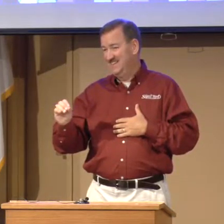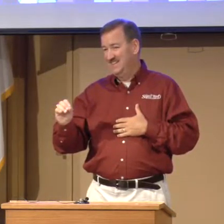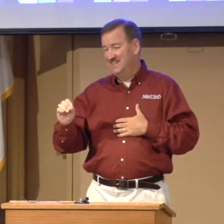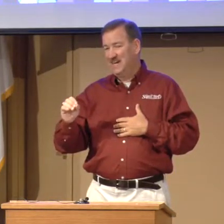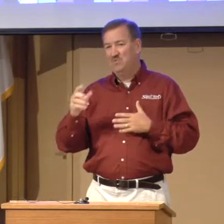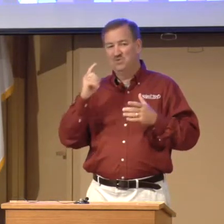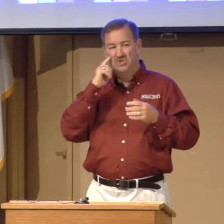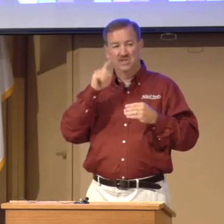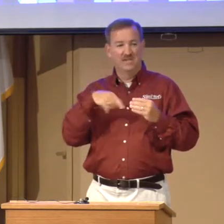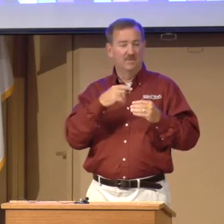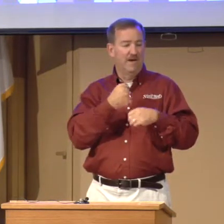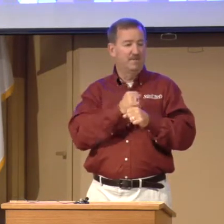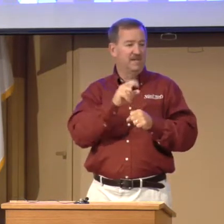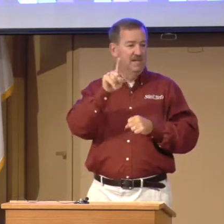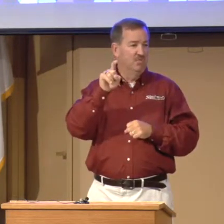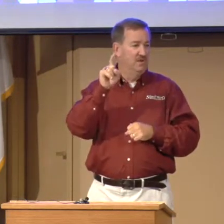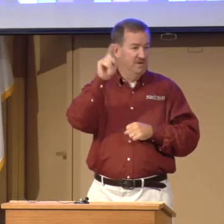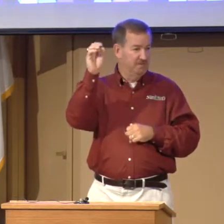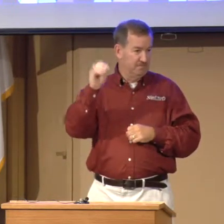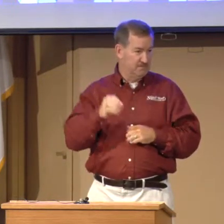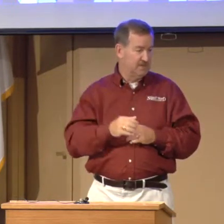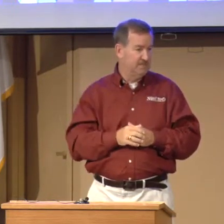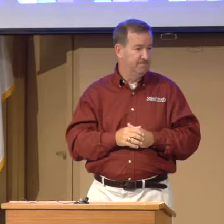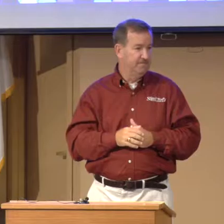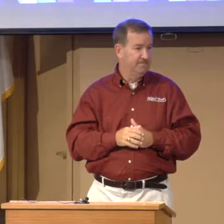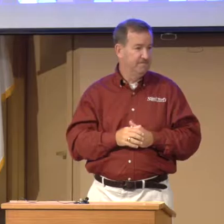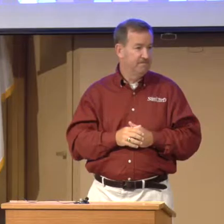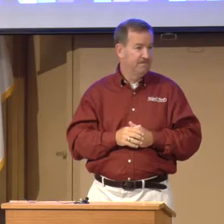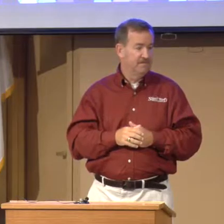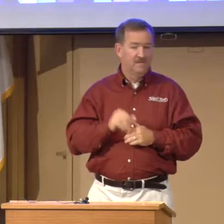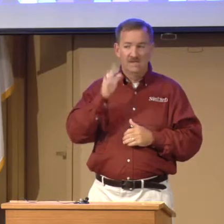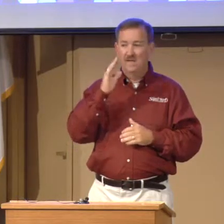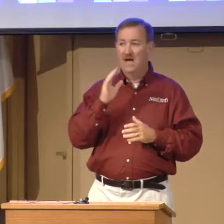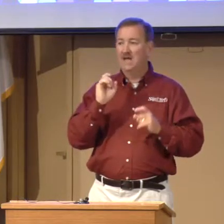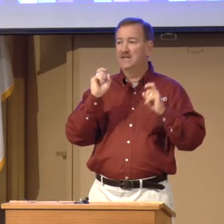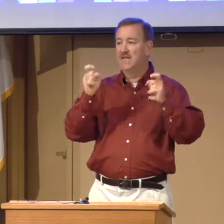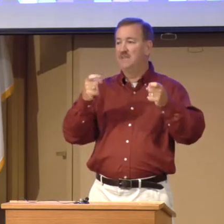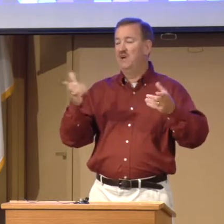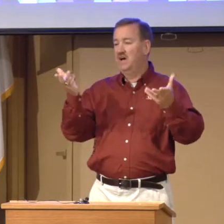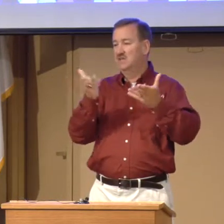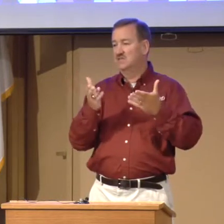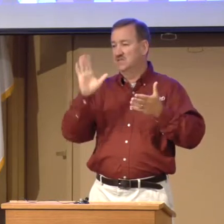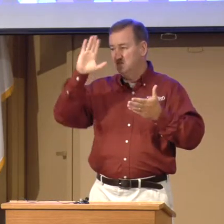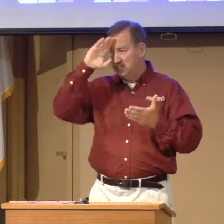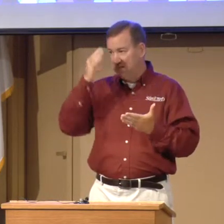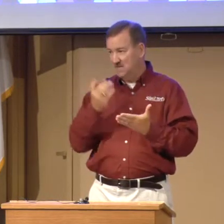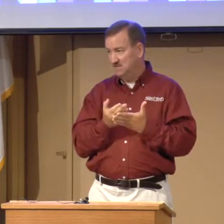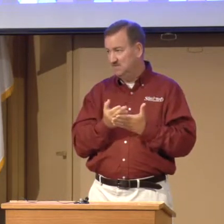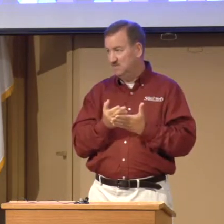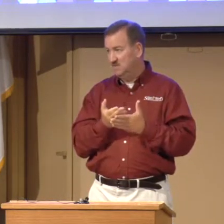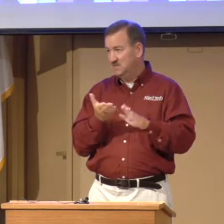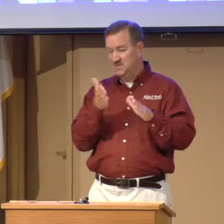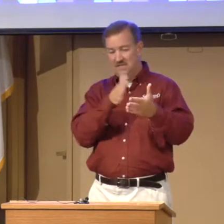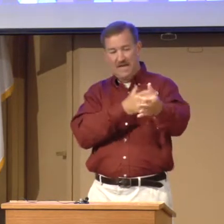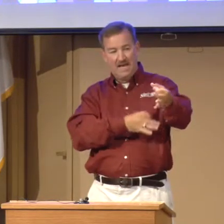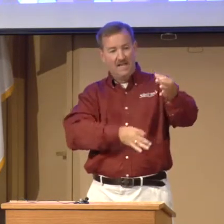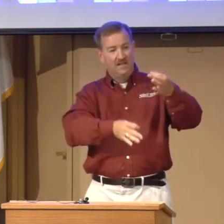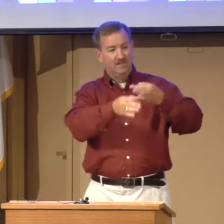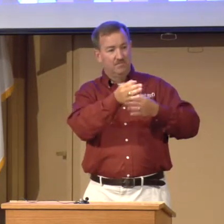I want you to think about making it 100%. God gave us His Son to die in the